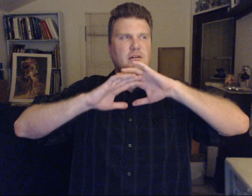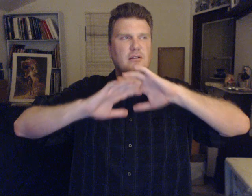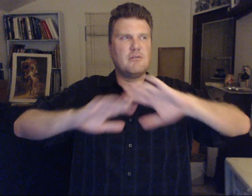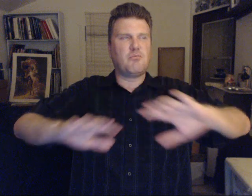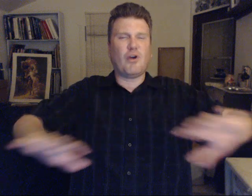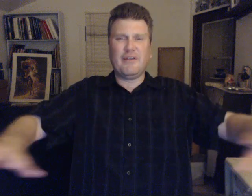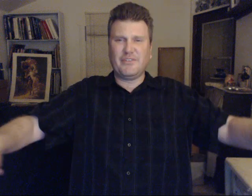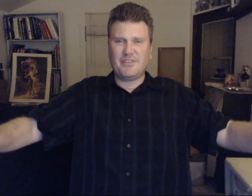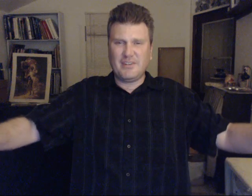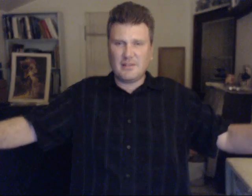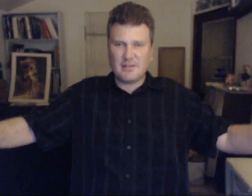Privacy.